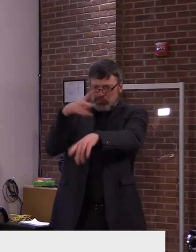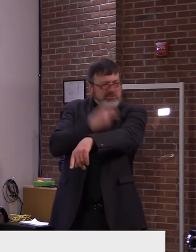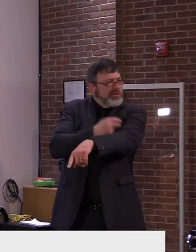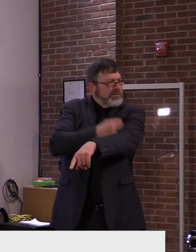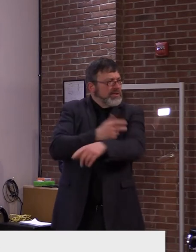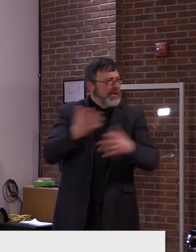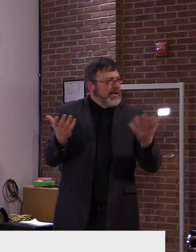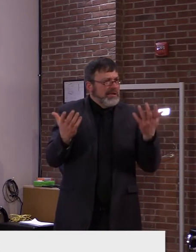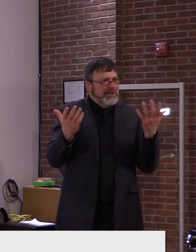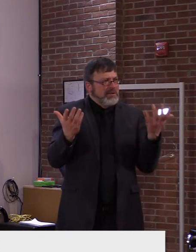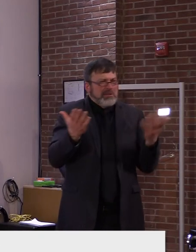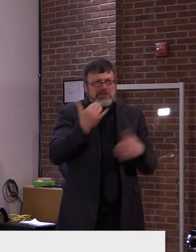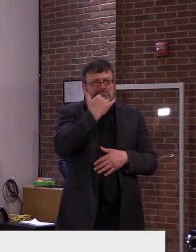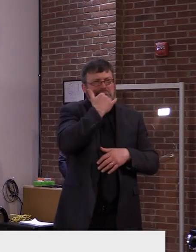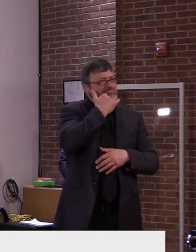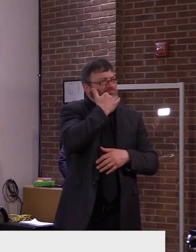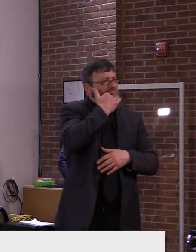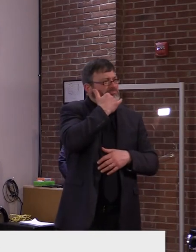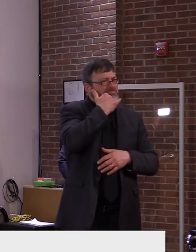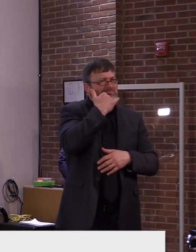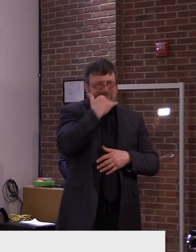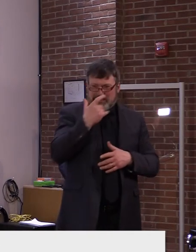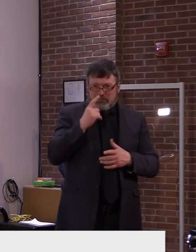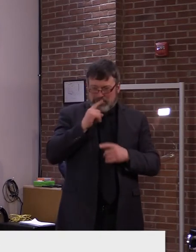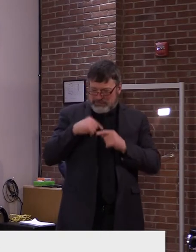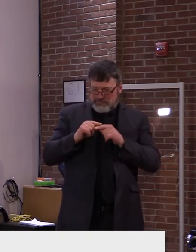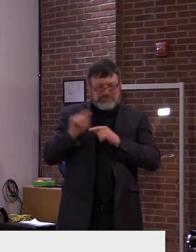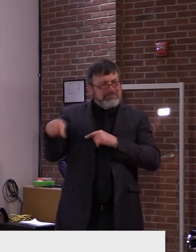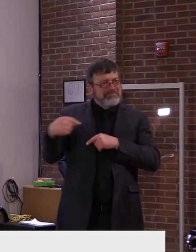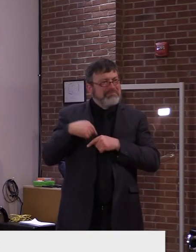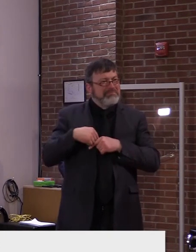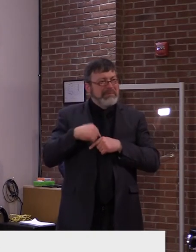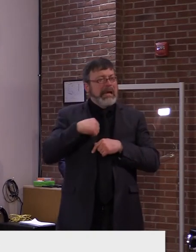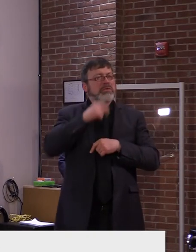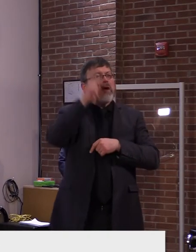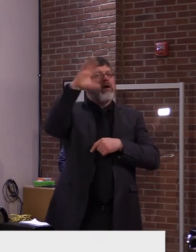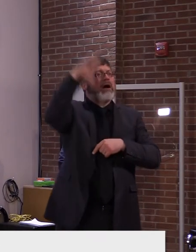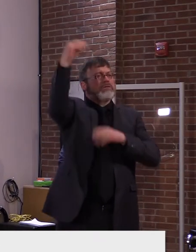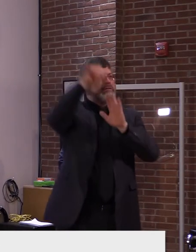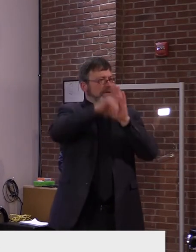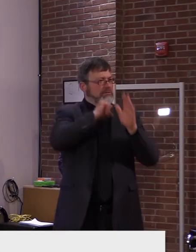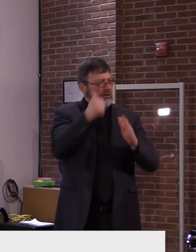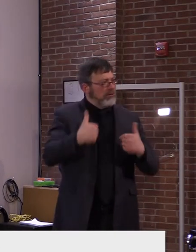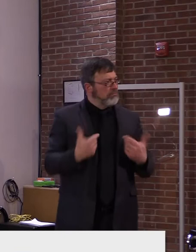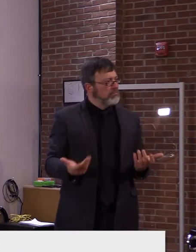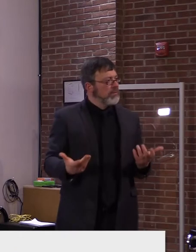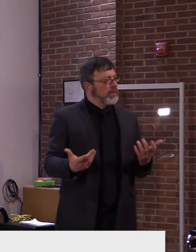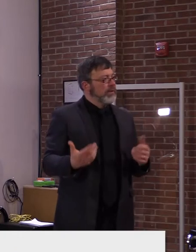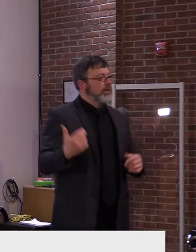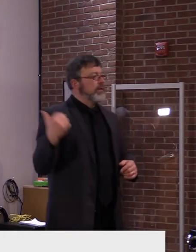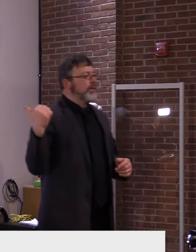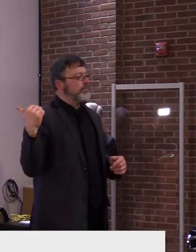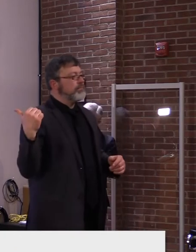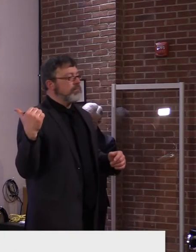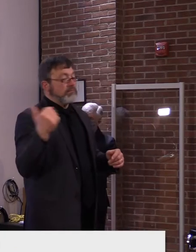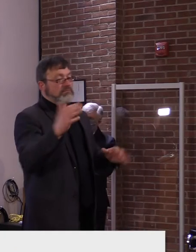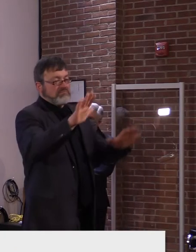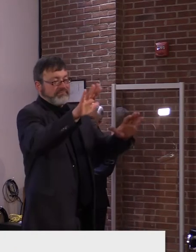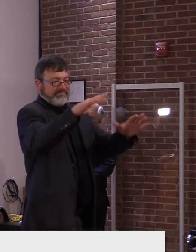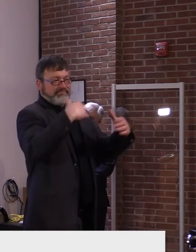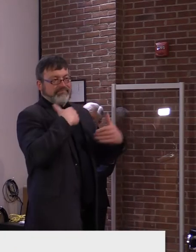friends and family. John That's, that's, that's, that's correct. John Yeah, that's correct, at least for the time being. And that's